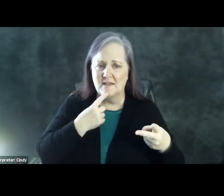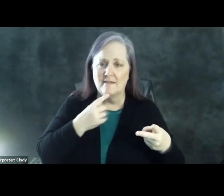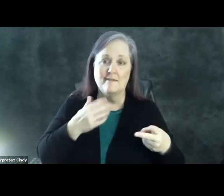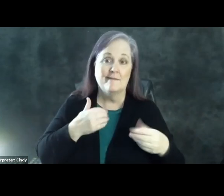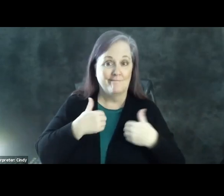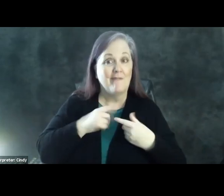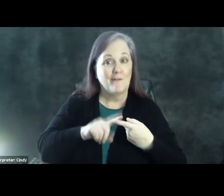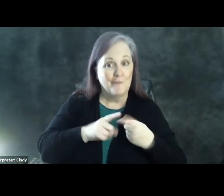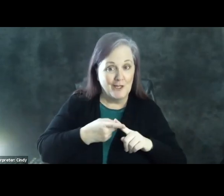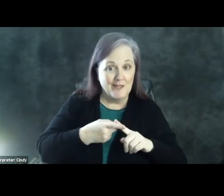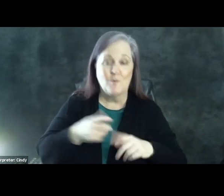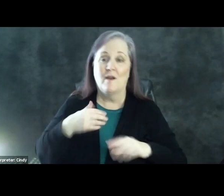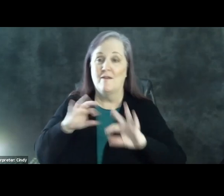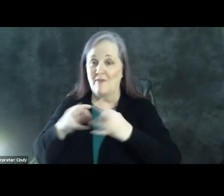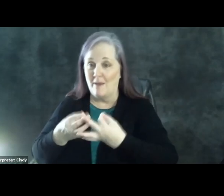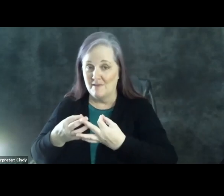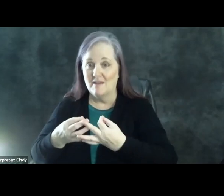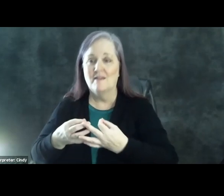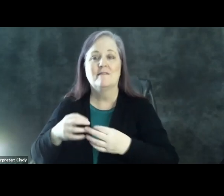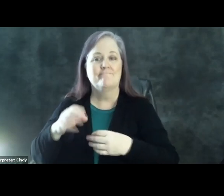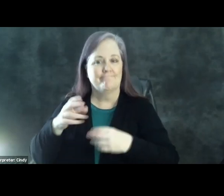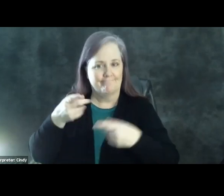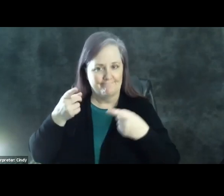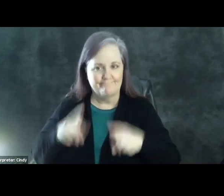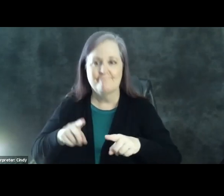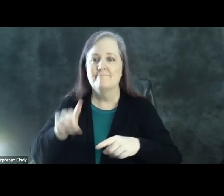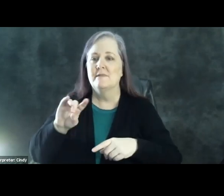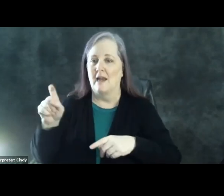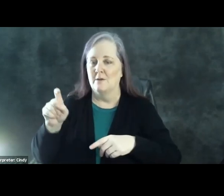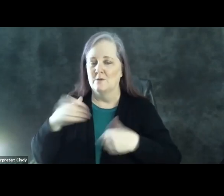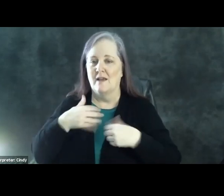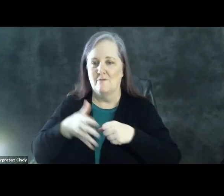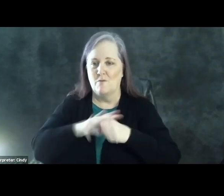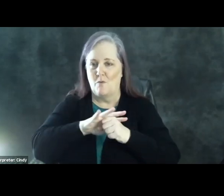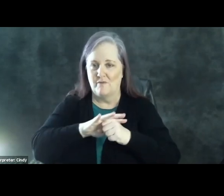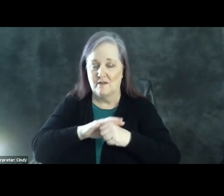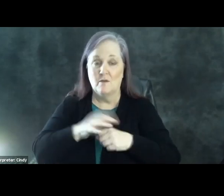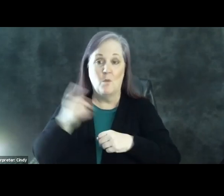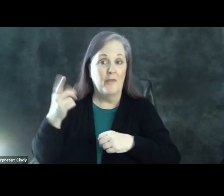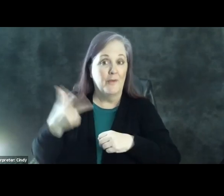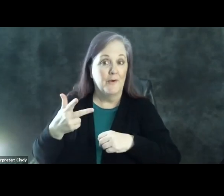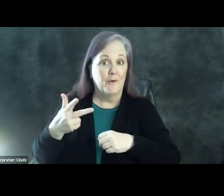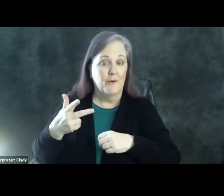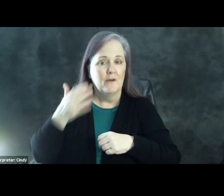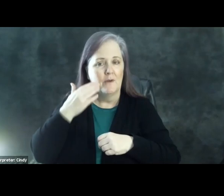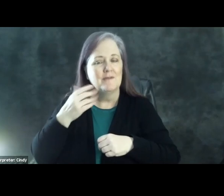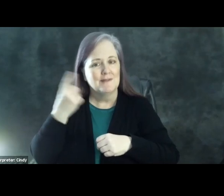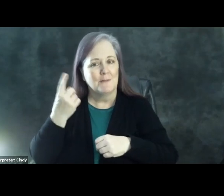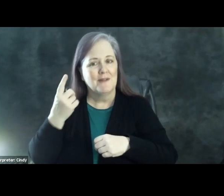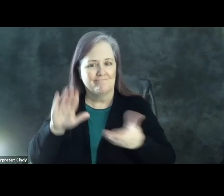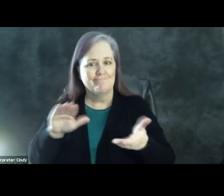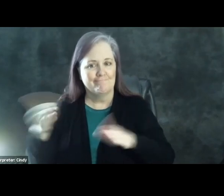or family member who has been diagnosed with COVID. One third of those polled said they knew someone who had died from COVID.